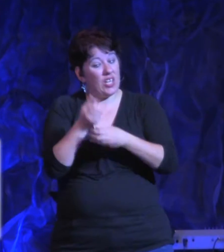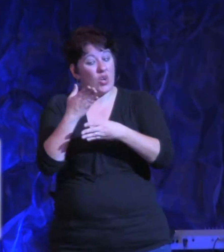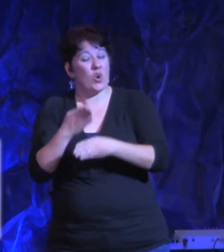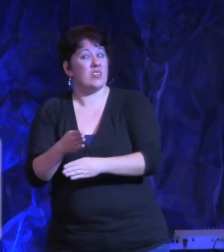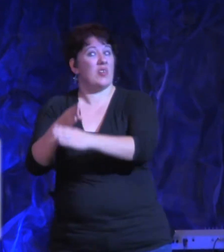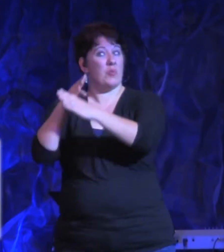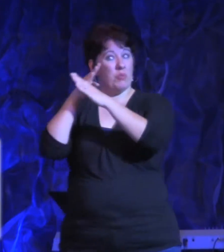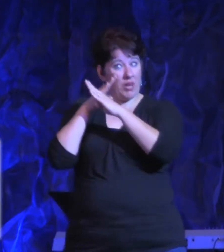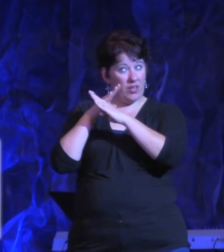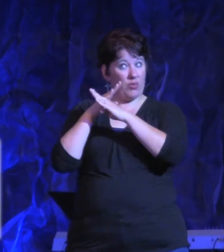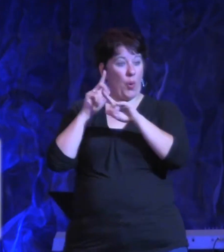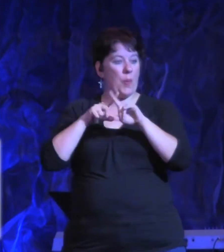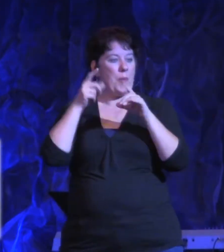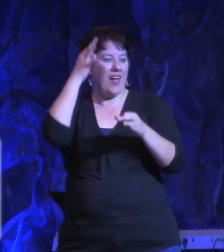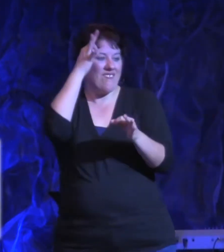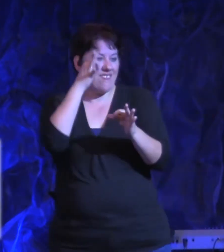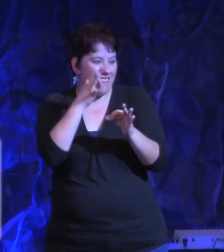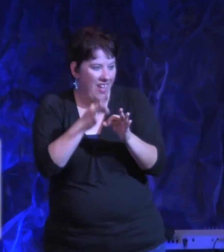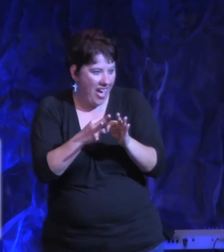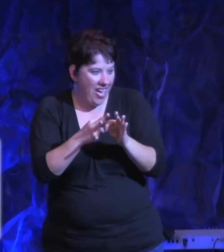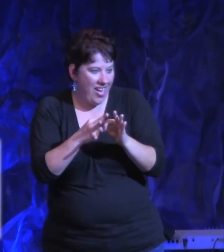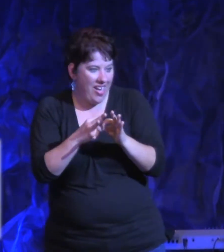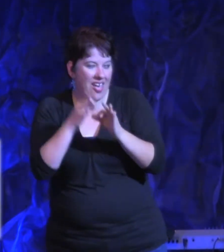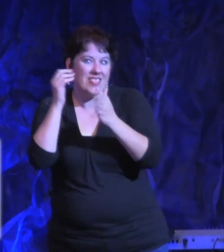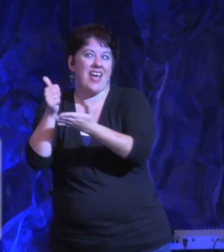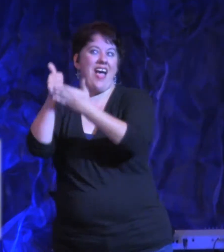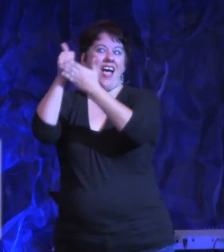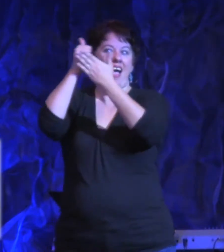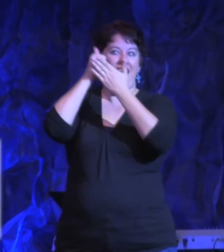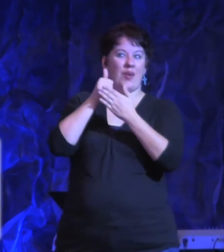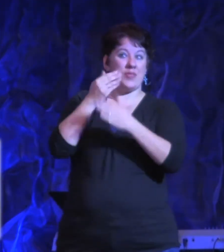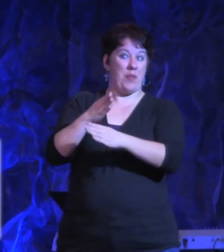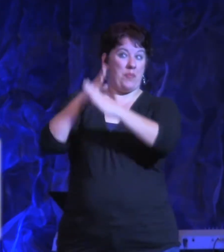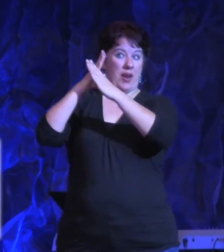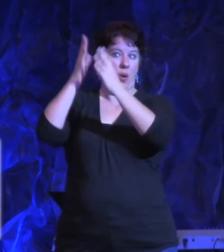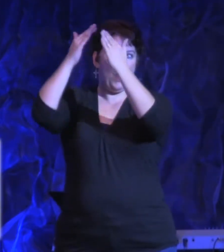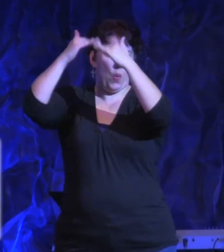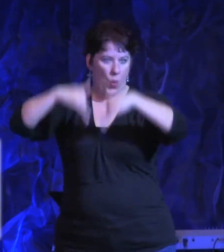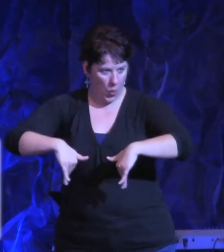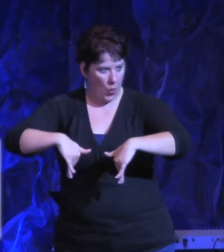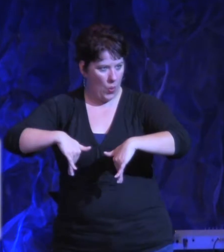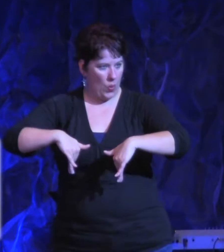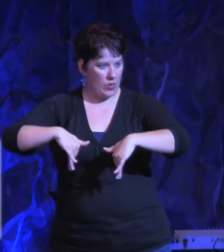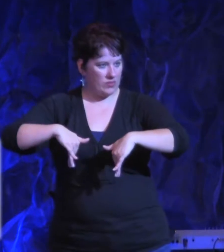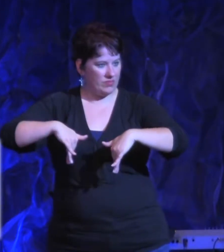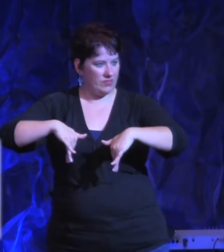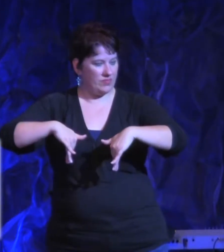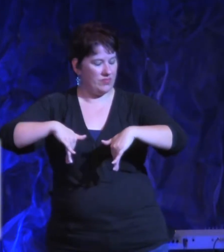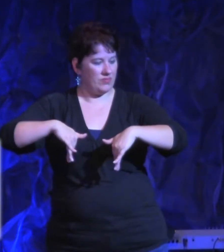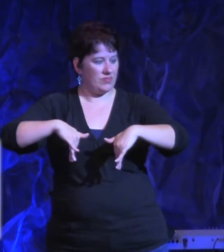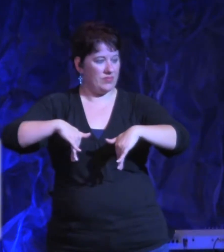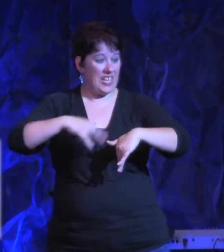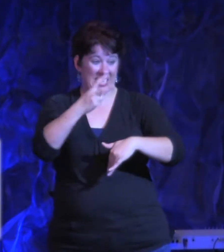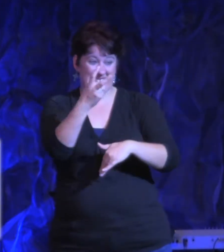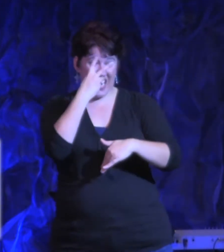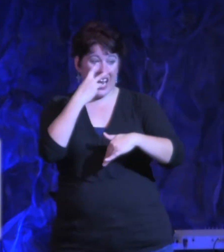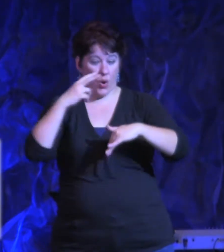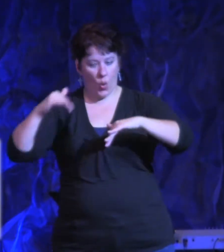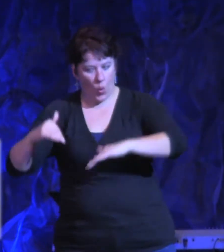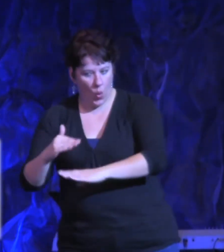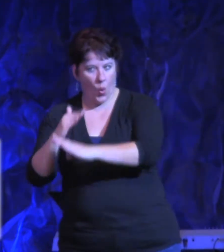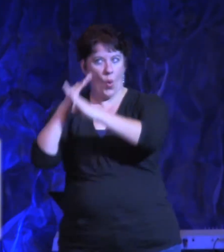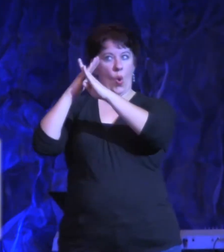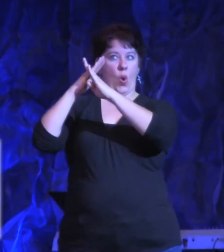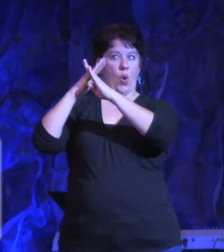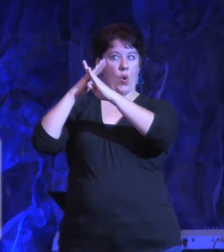breaks those barriers. Doubt erects barriers, faith releases barriers.